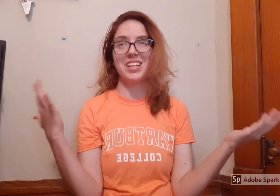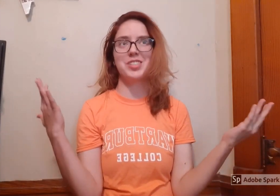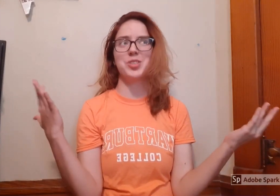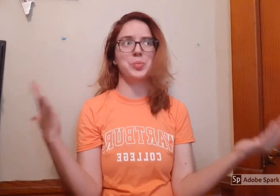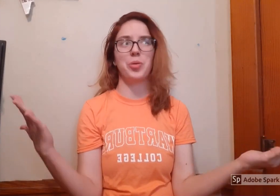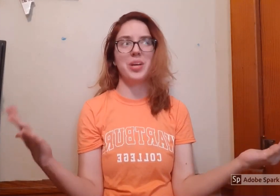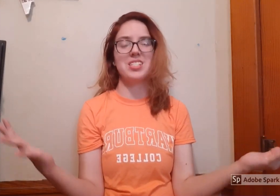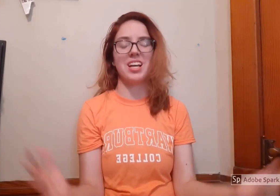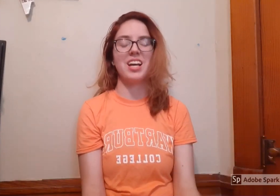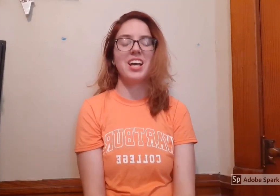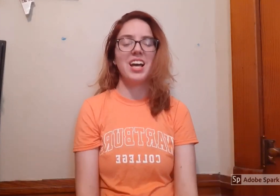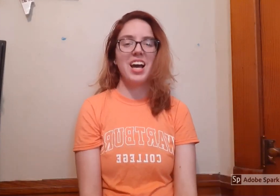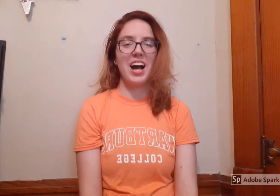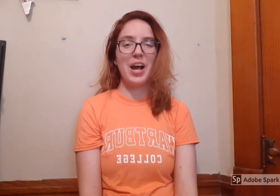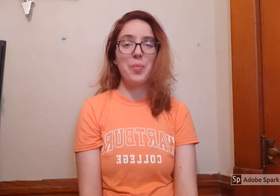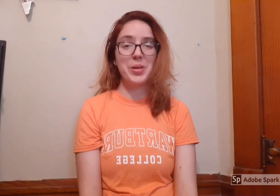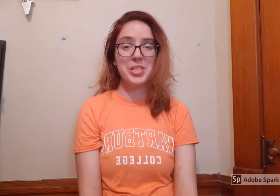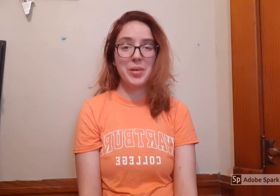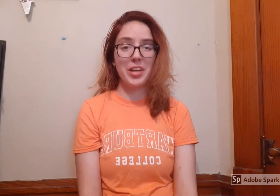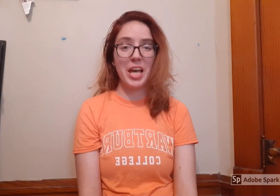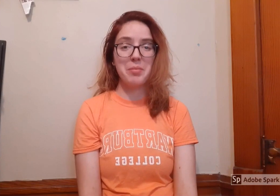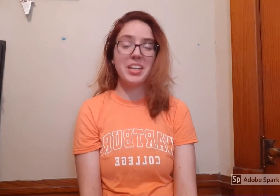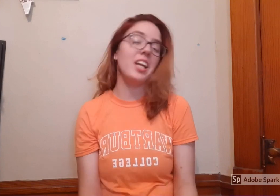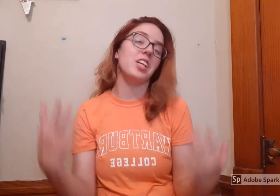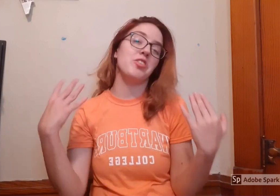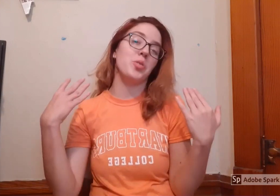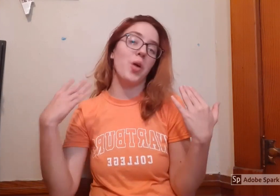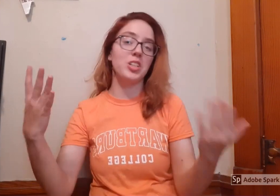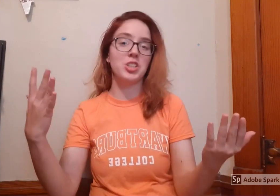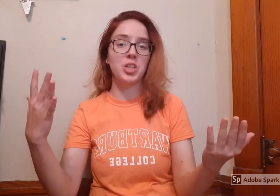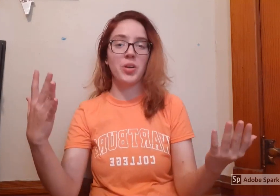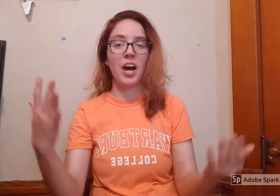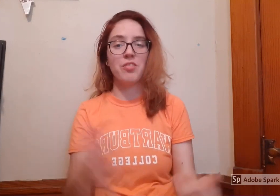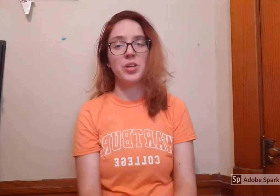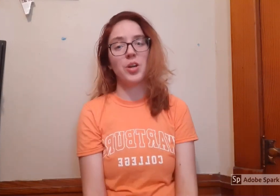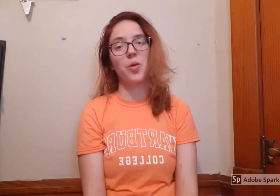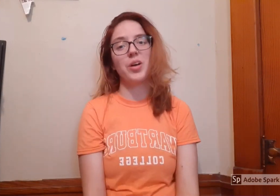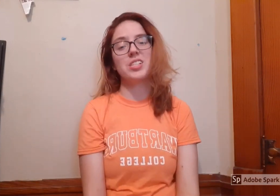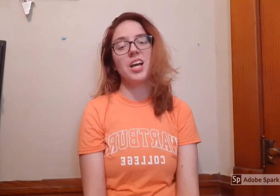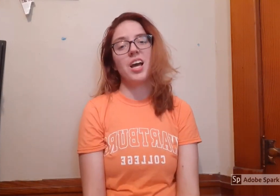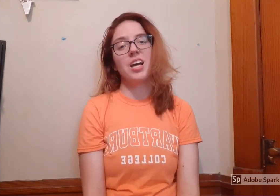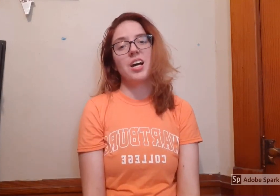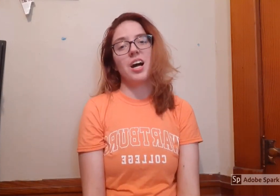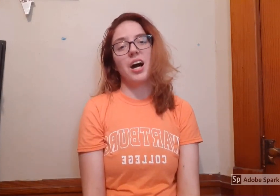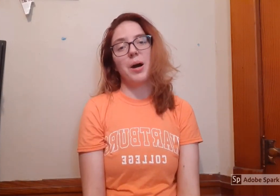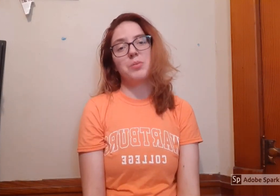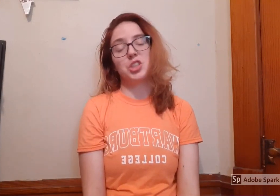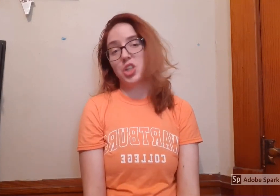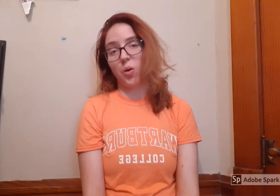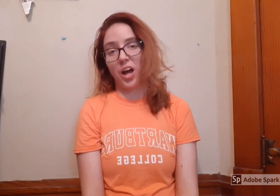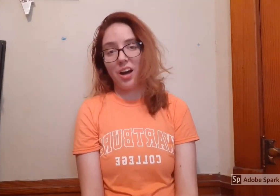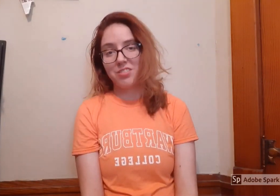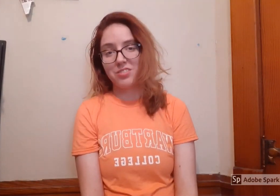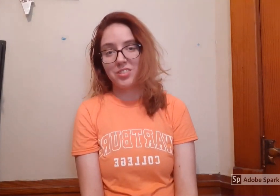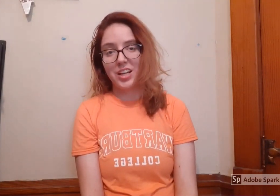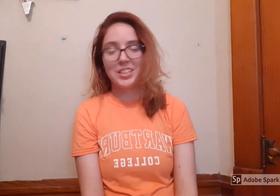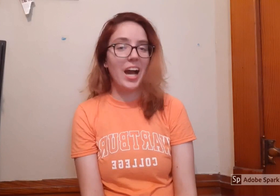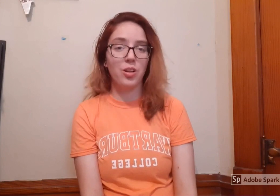that's super amazing. I hope you can spell your name. Again if you want to show it off you can always show it off and tag